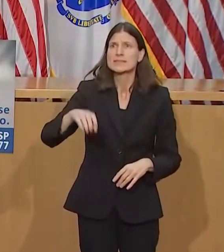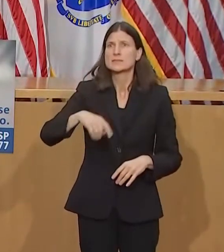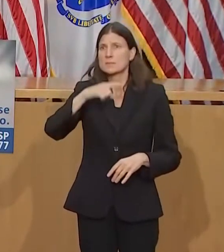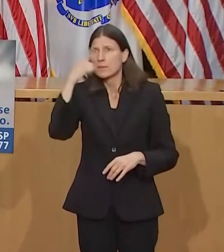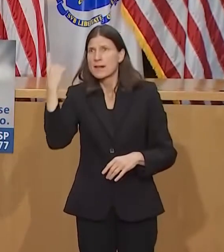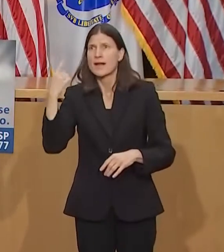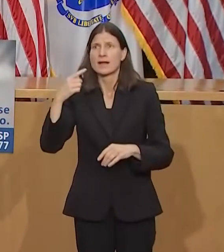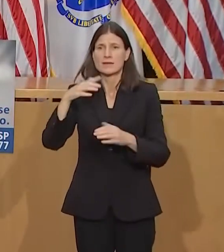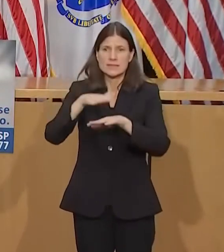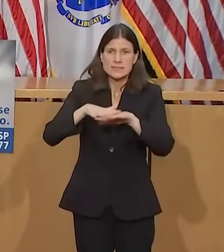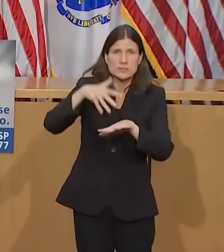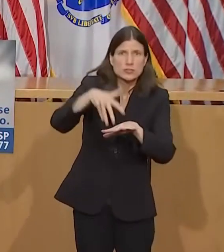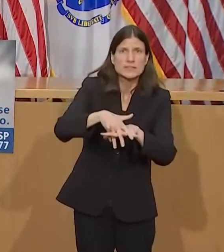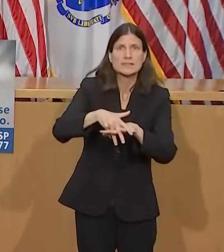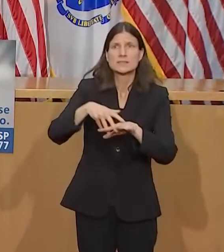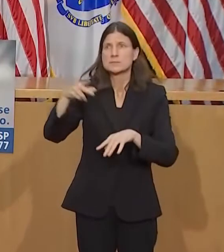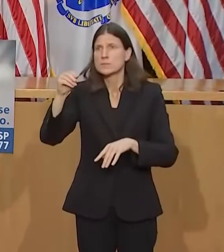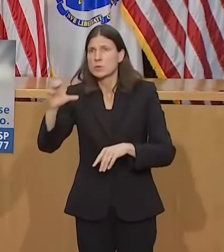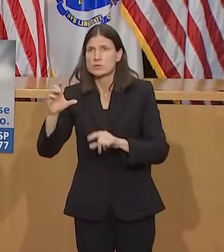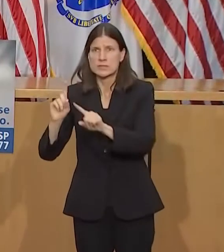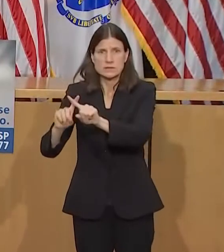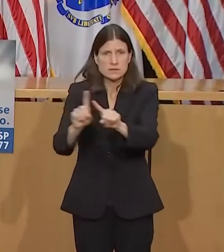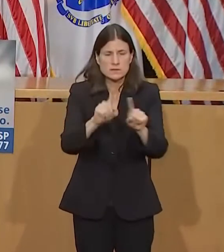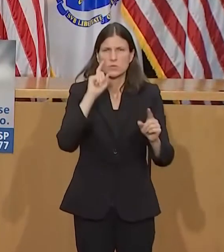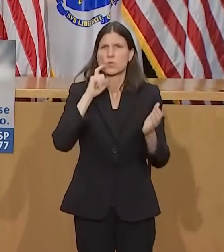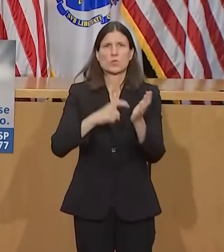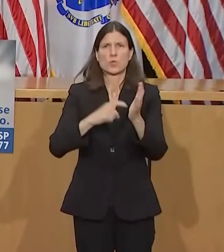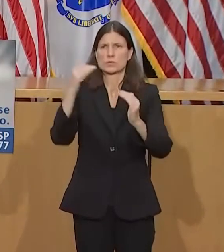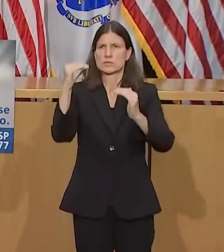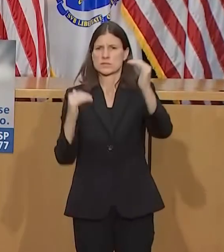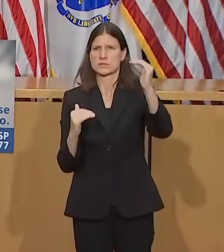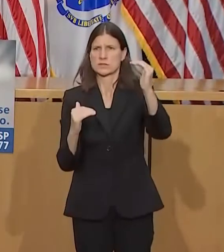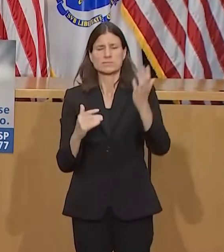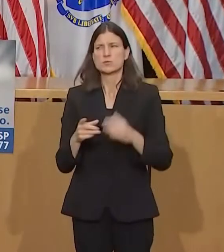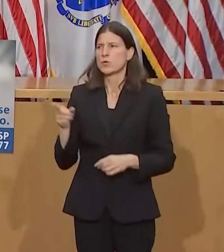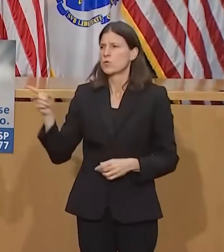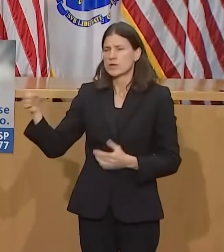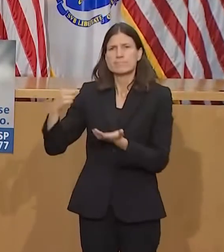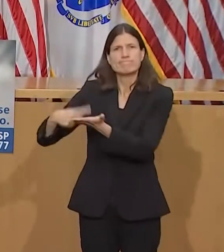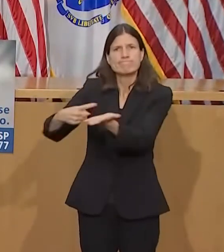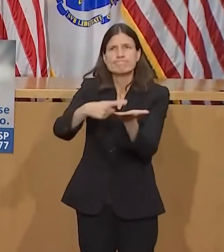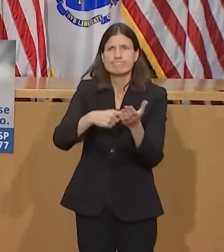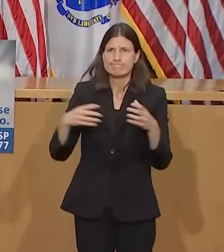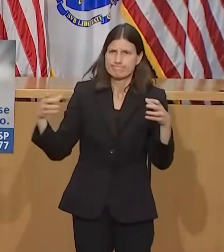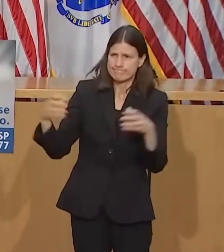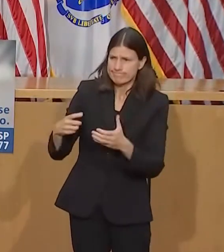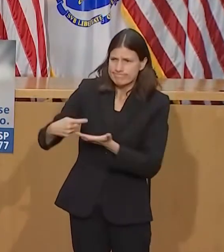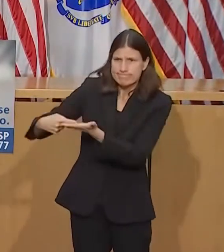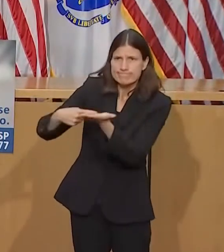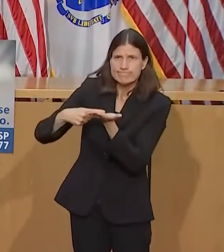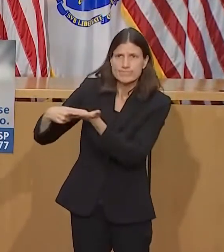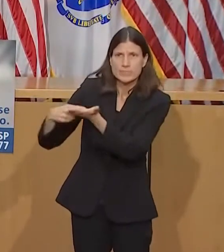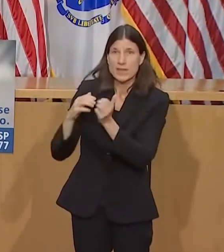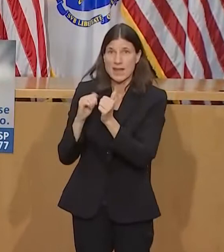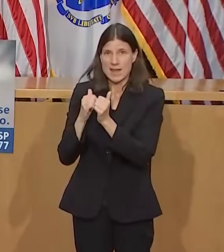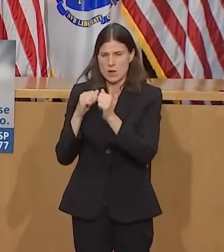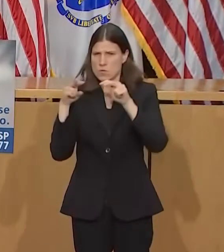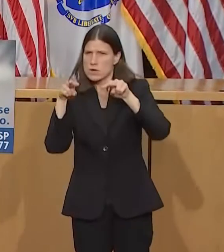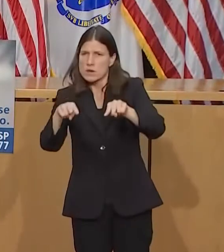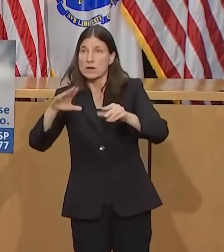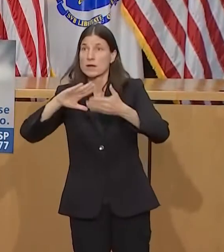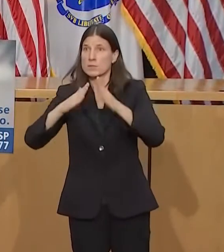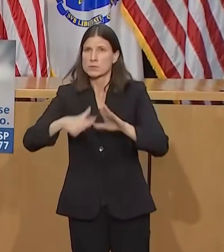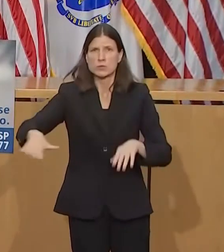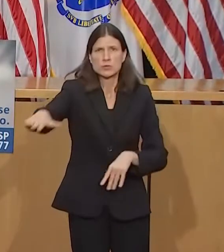reforms that everyone, including the law enforcement community and the folks who are here with us today, can work on to advance this bill